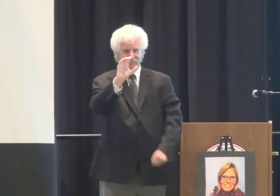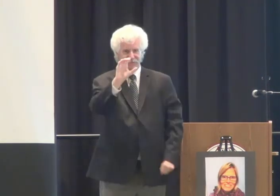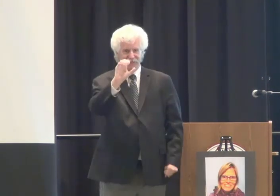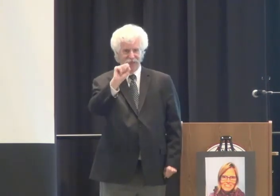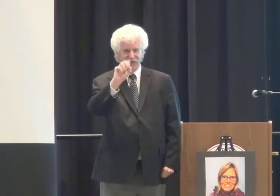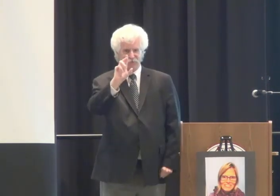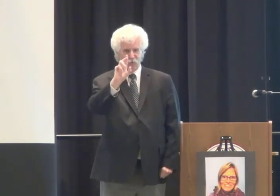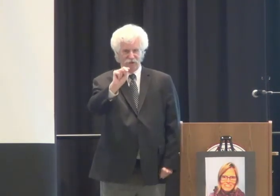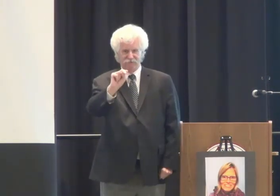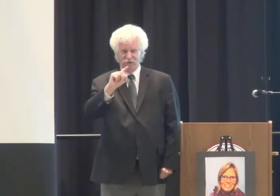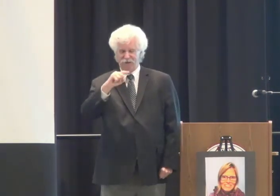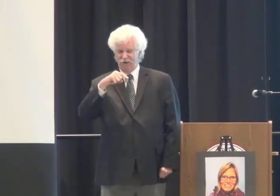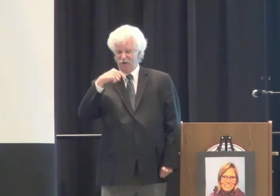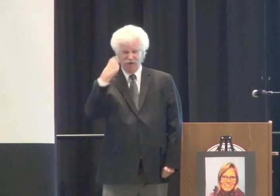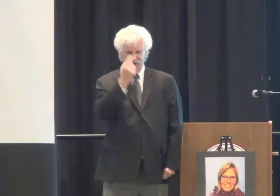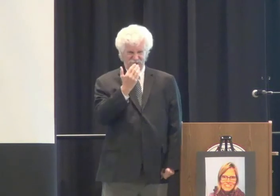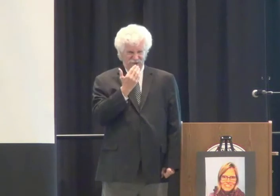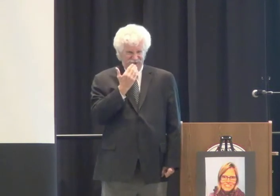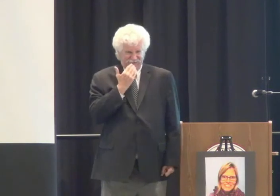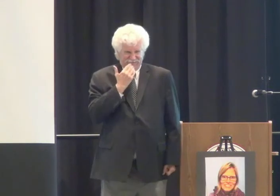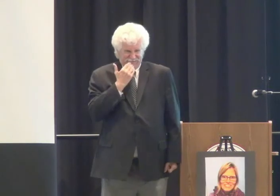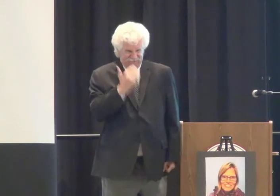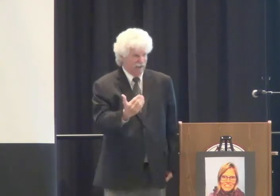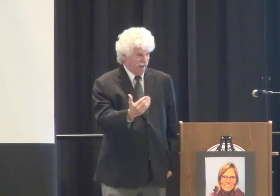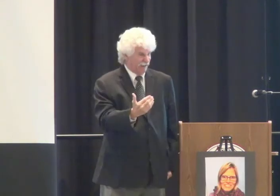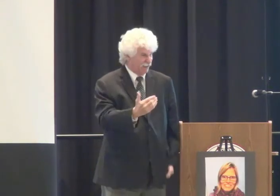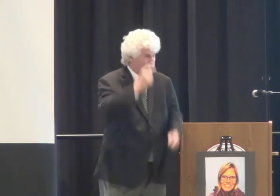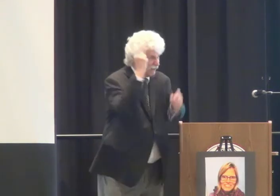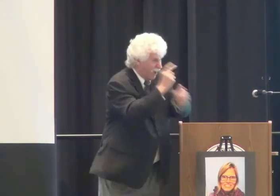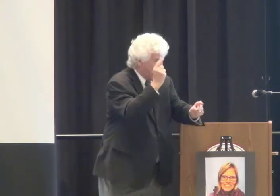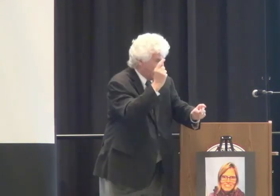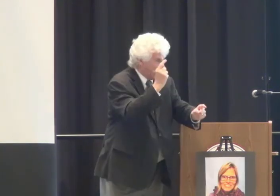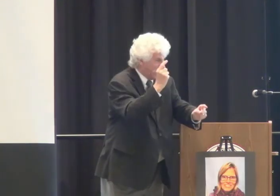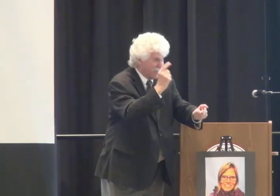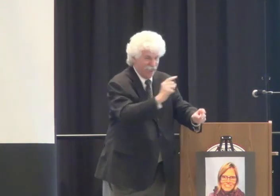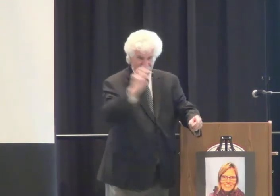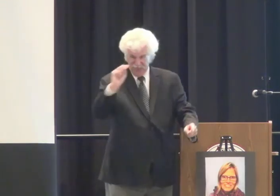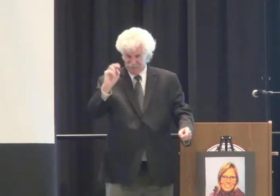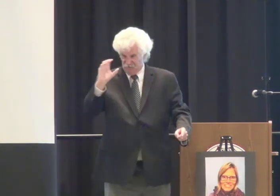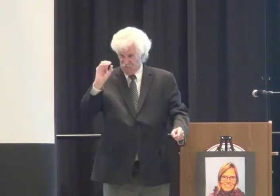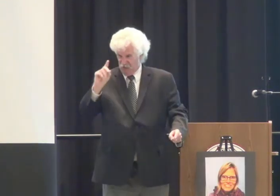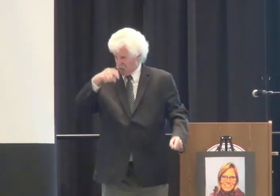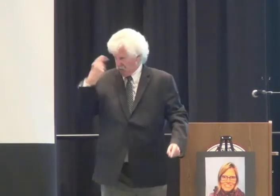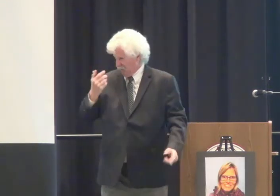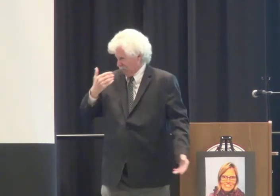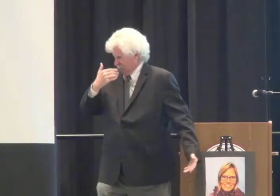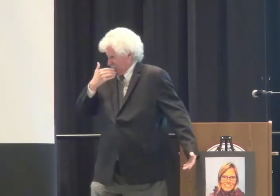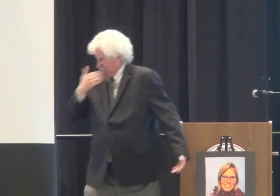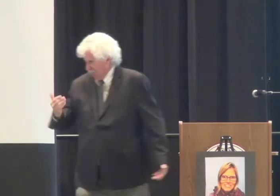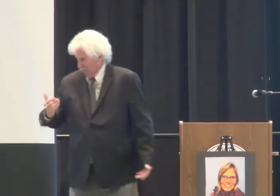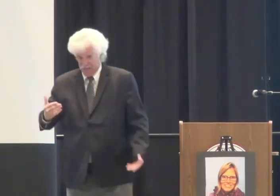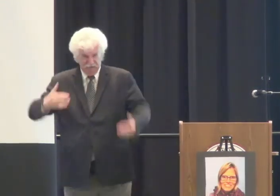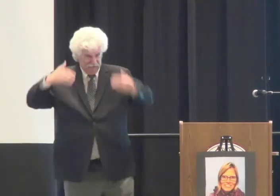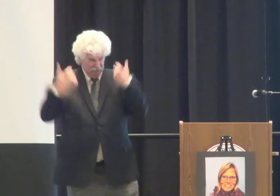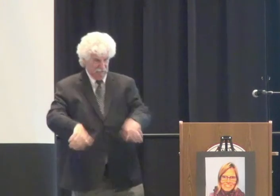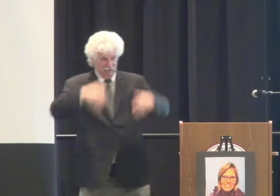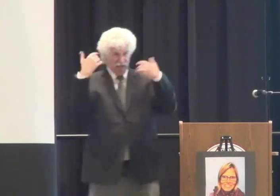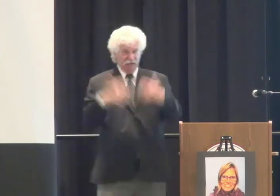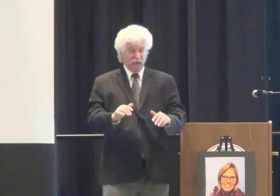during her time here and made CSUN look good. Am I right? you everybody. So, next meeting I got Chicago Florida. that.